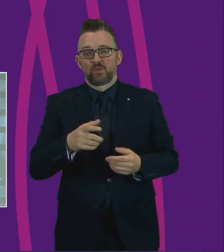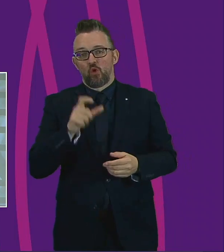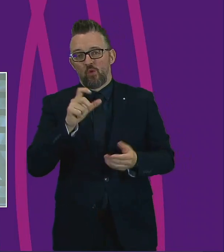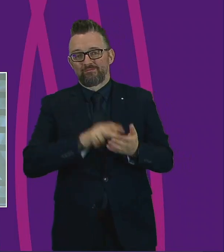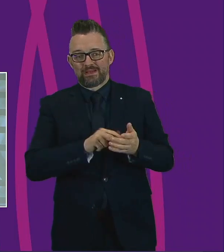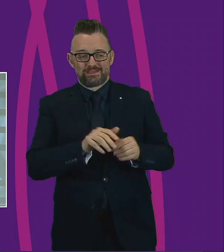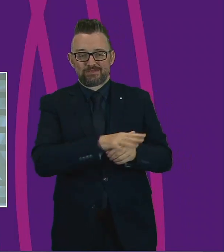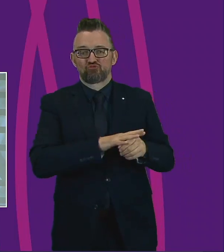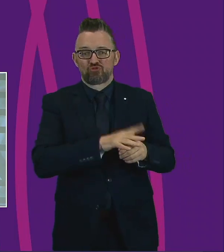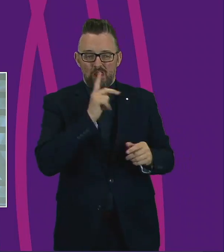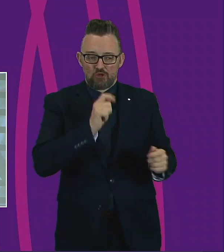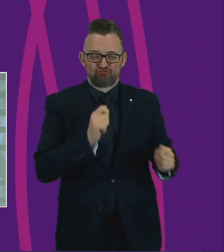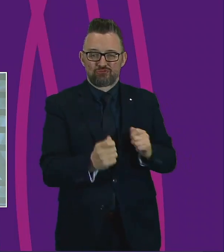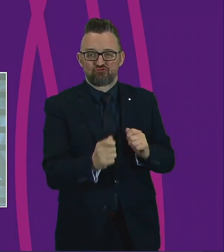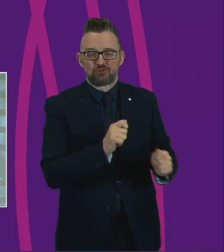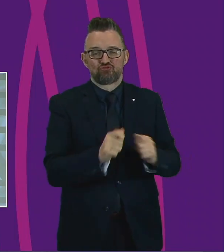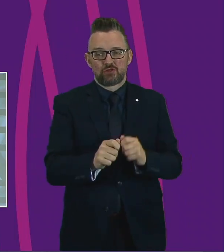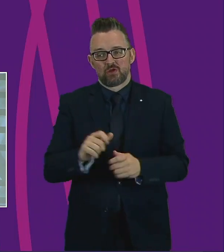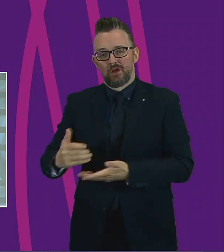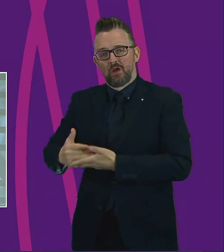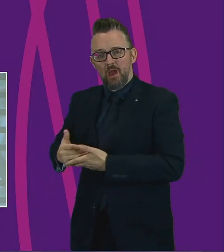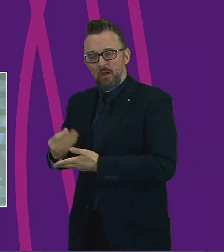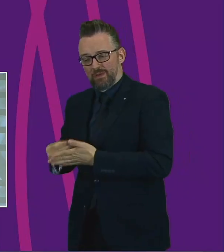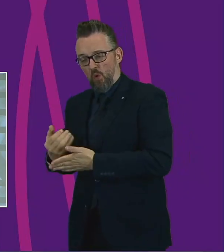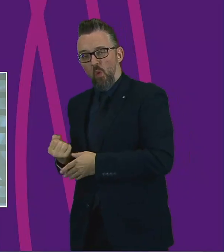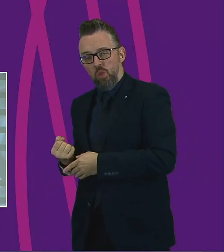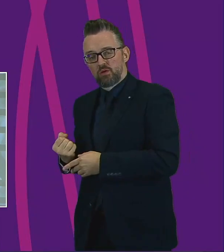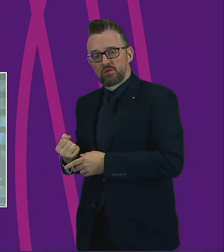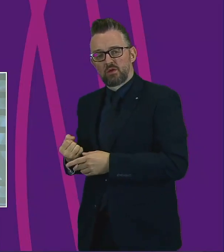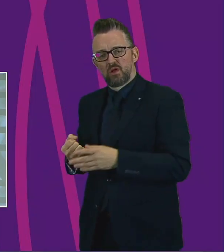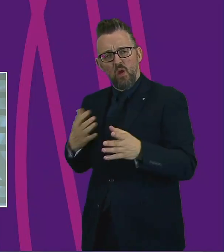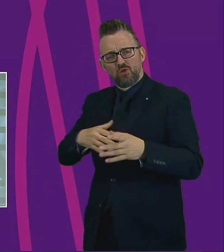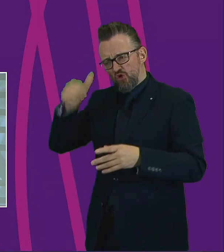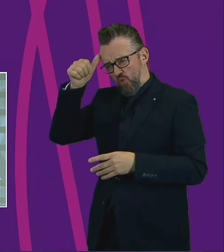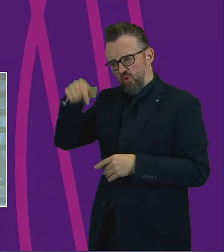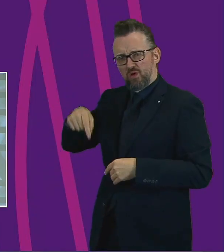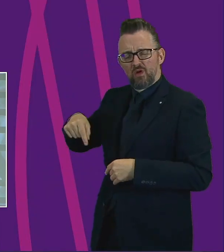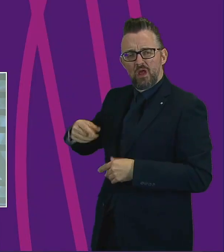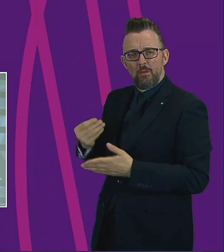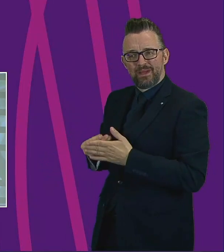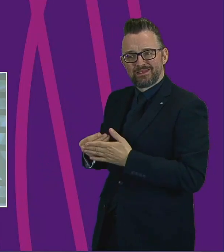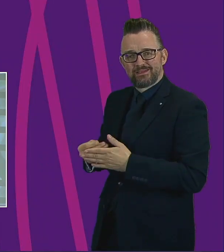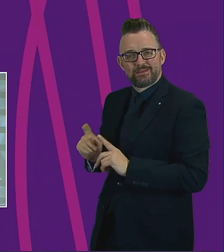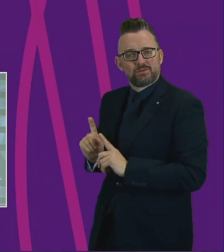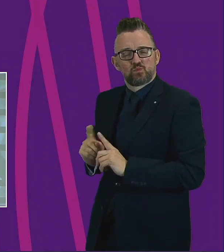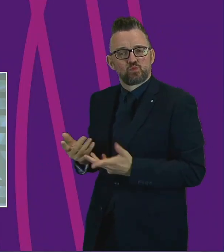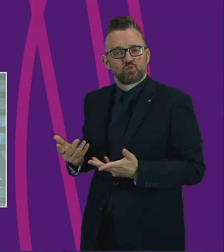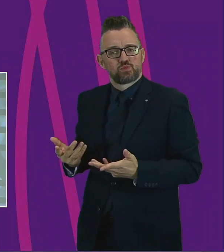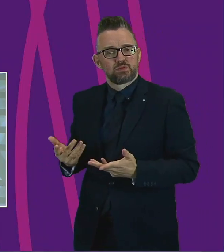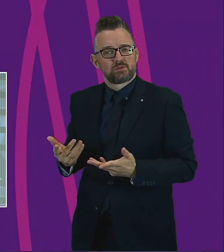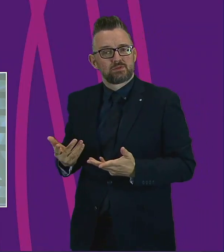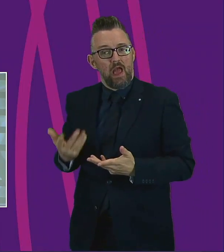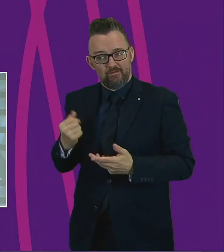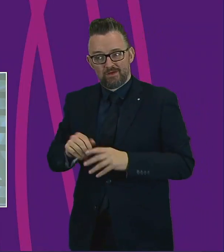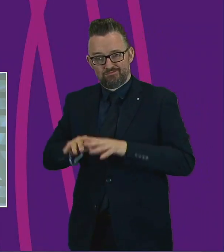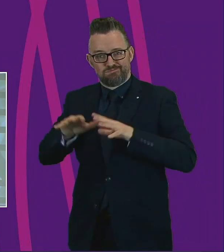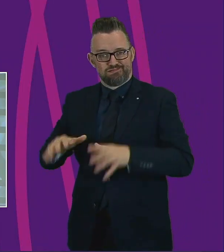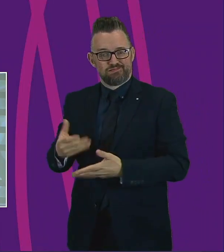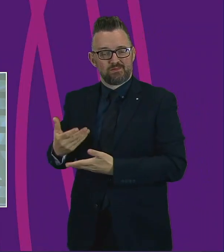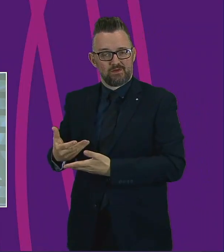that we face. And again, it would be helpful to hear where matters stand with that significant amount of reserve,